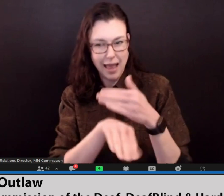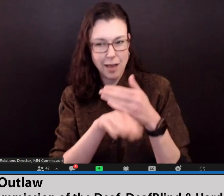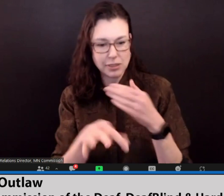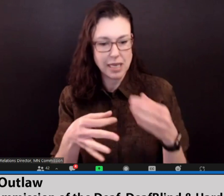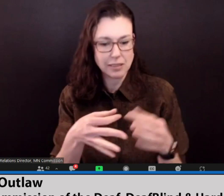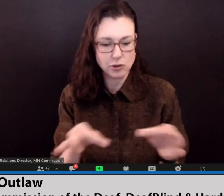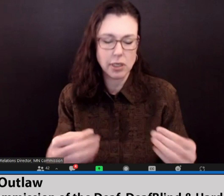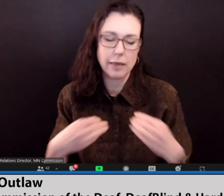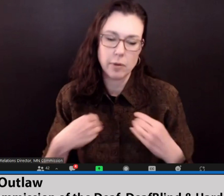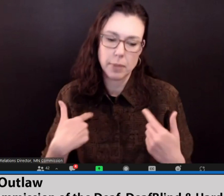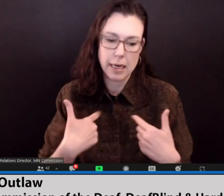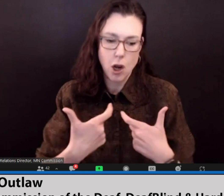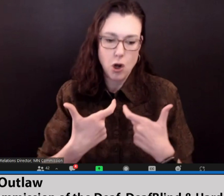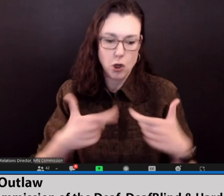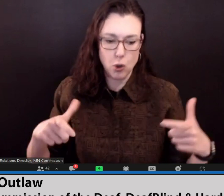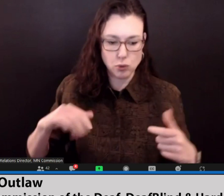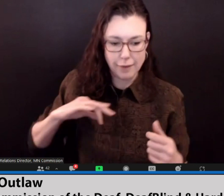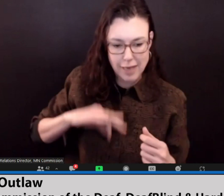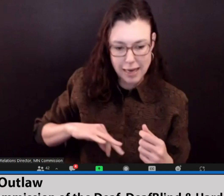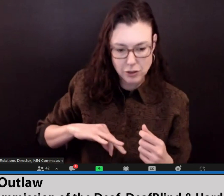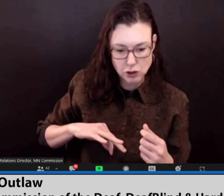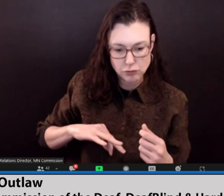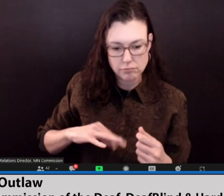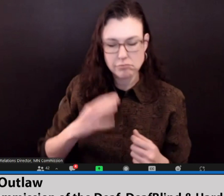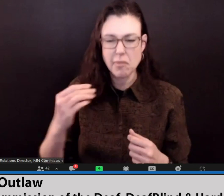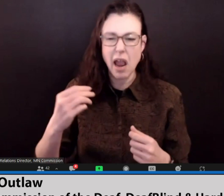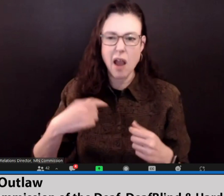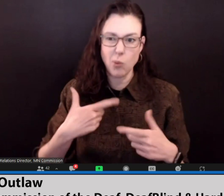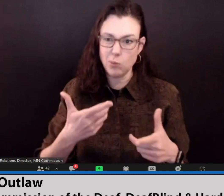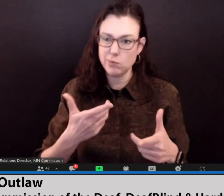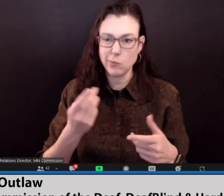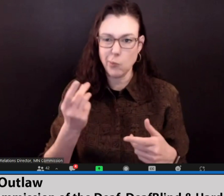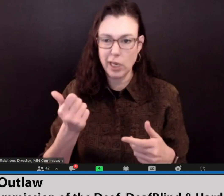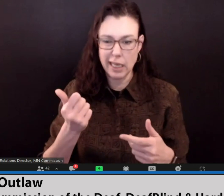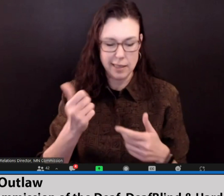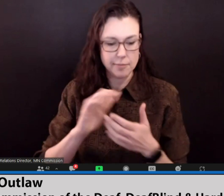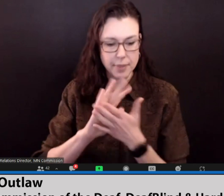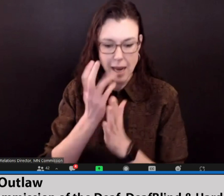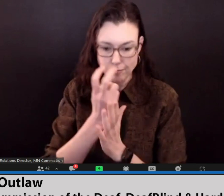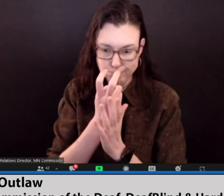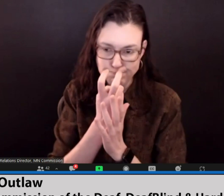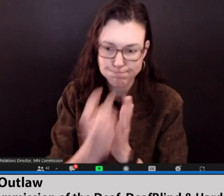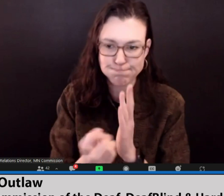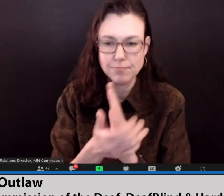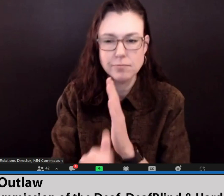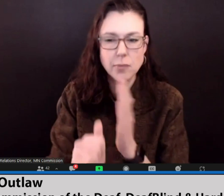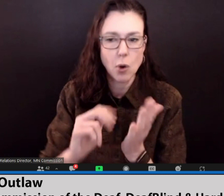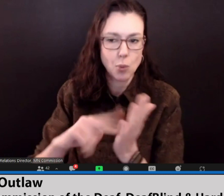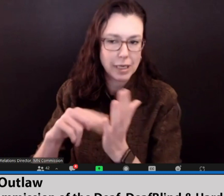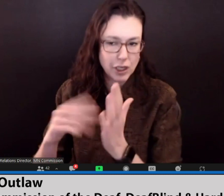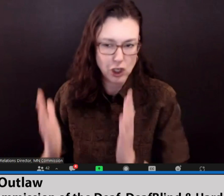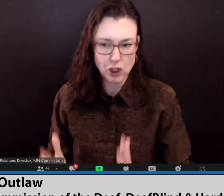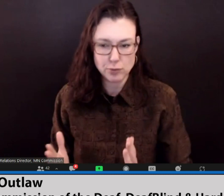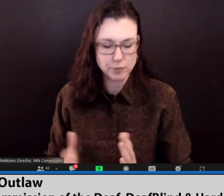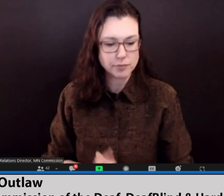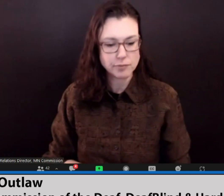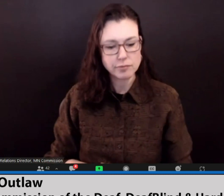language access gave me a huge advantage and I quickly became a prolific reader.